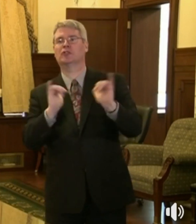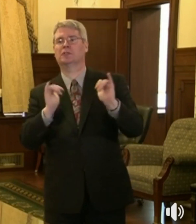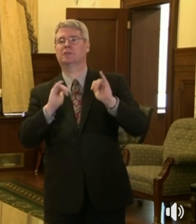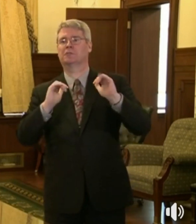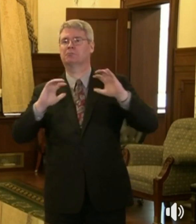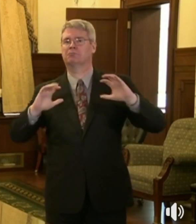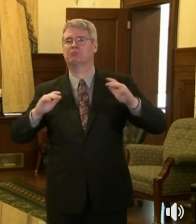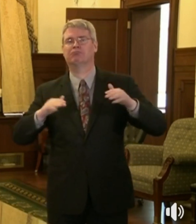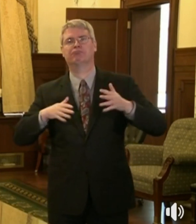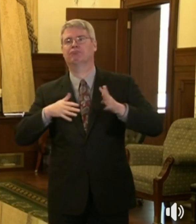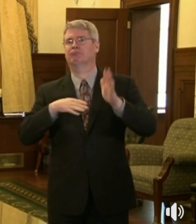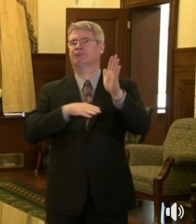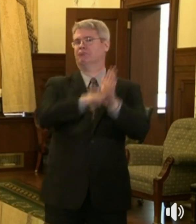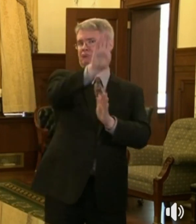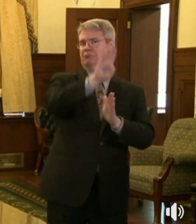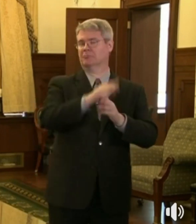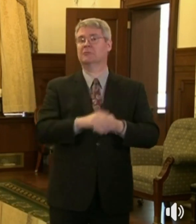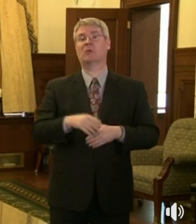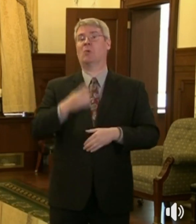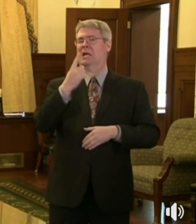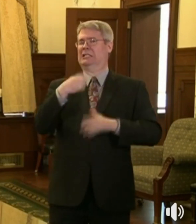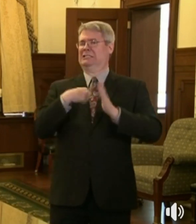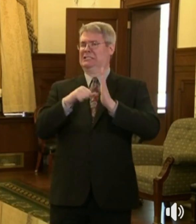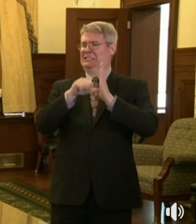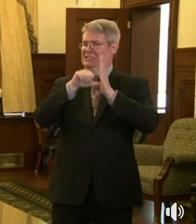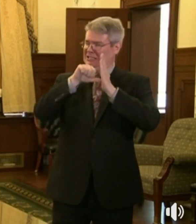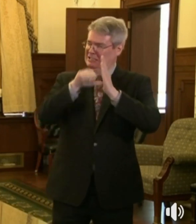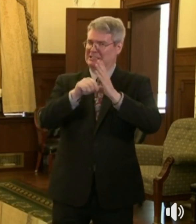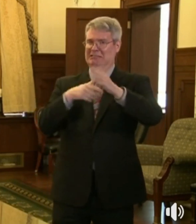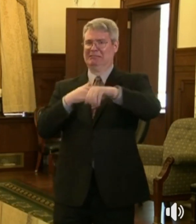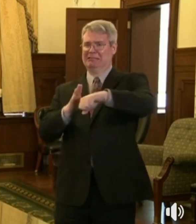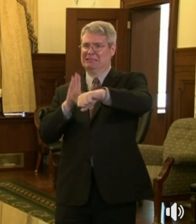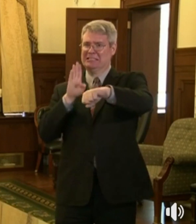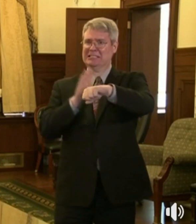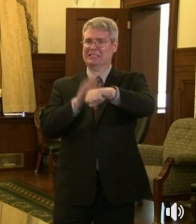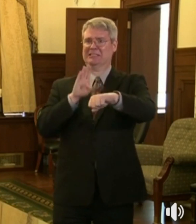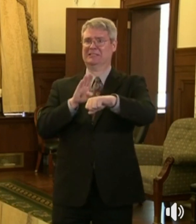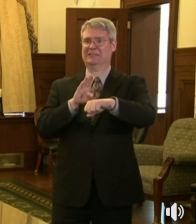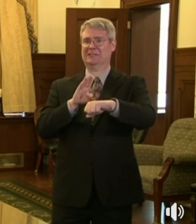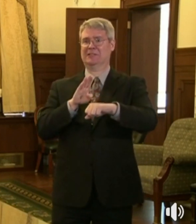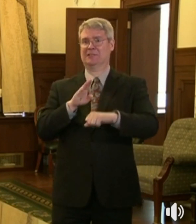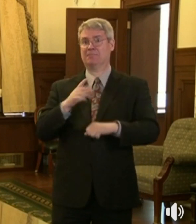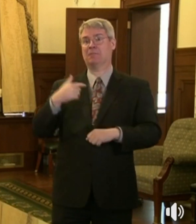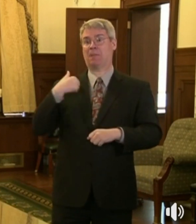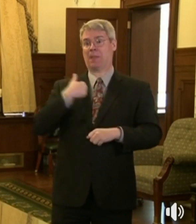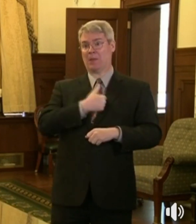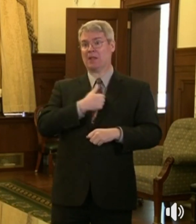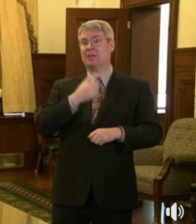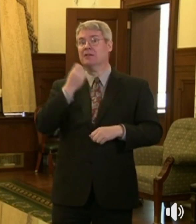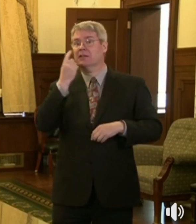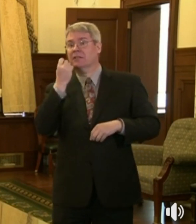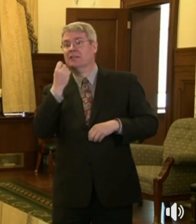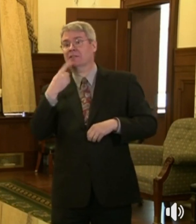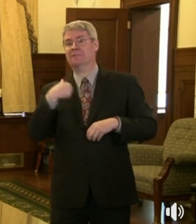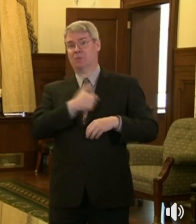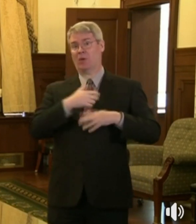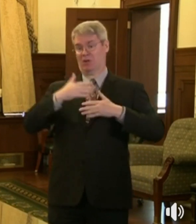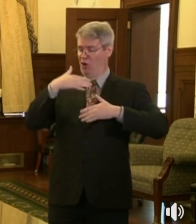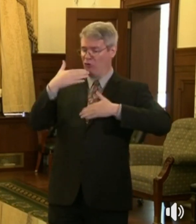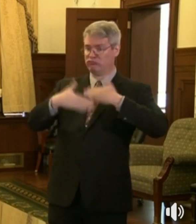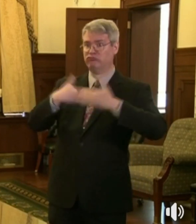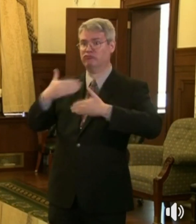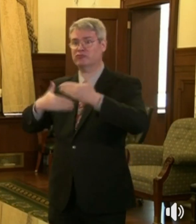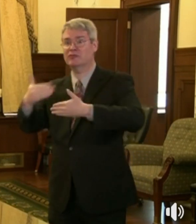reopening if people do not continue personal measures to limit their exposure to